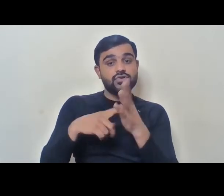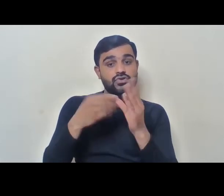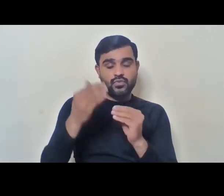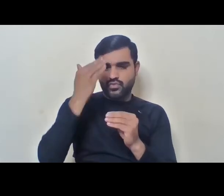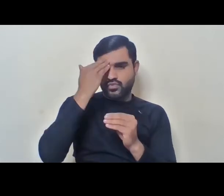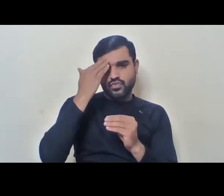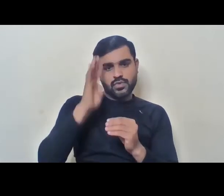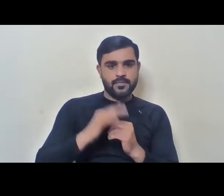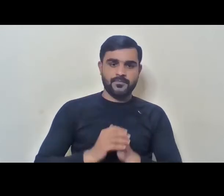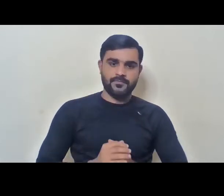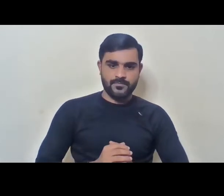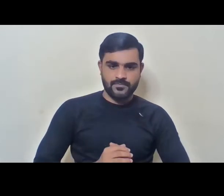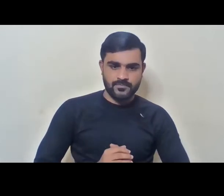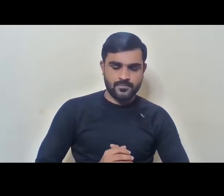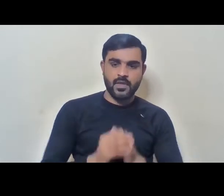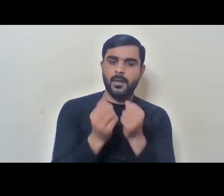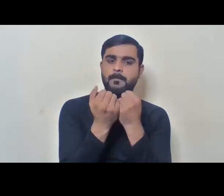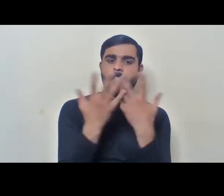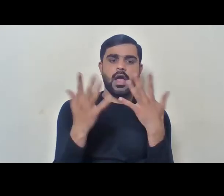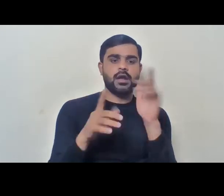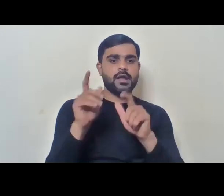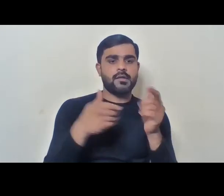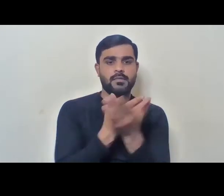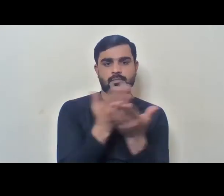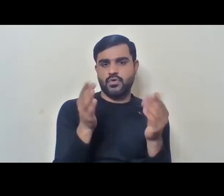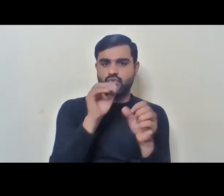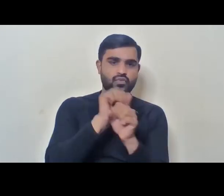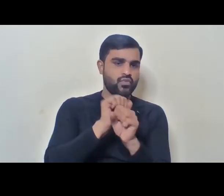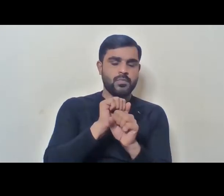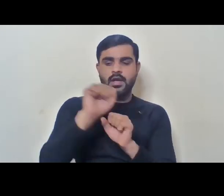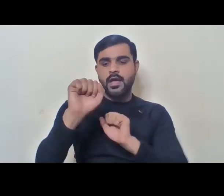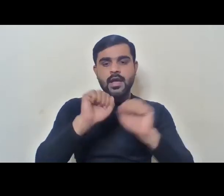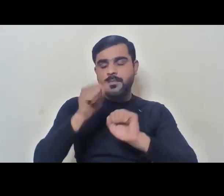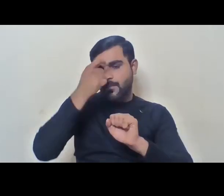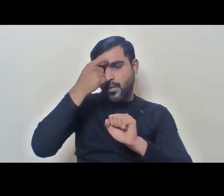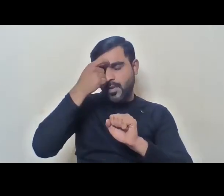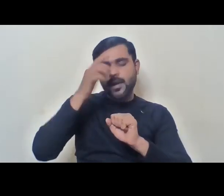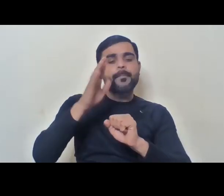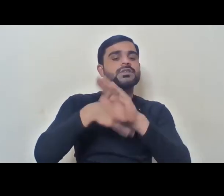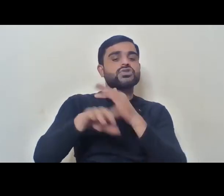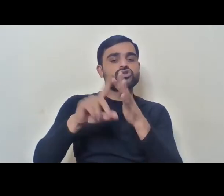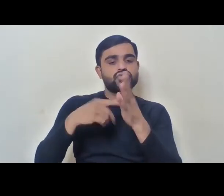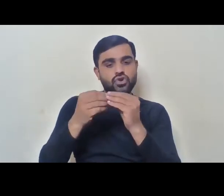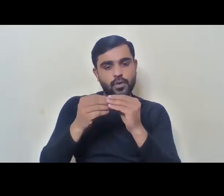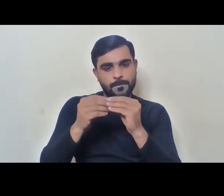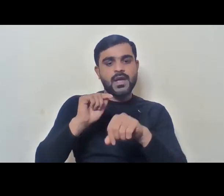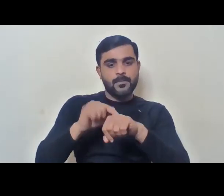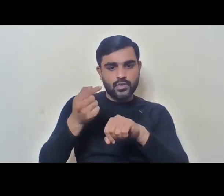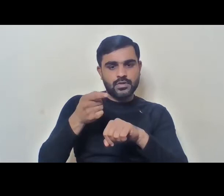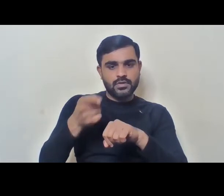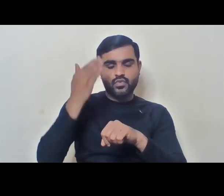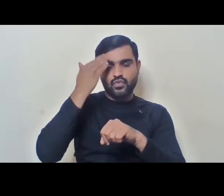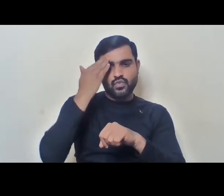I mean, you know, many of us who've been working on issues of employment. We know that this